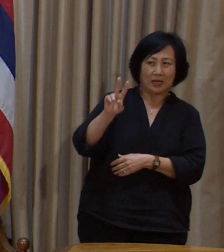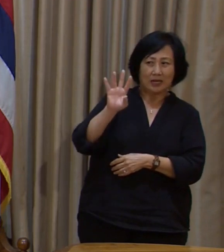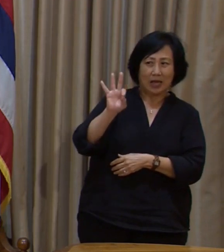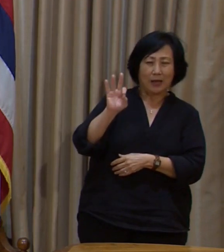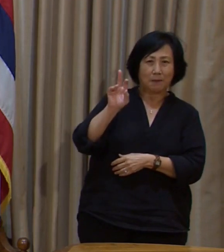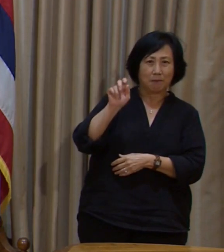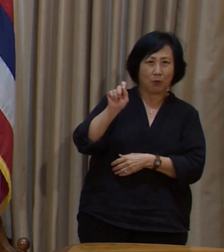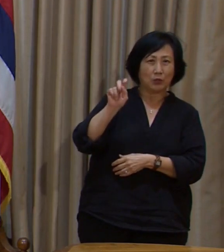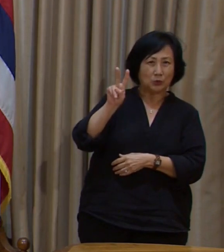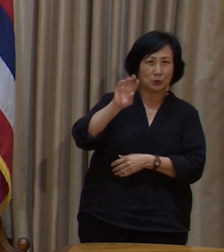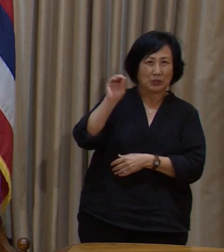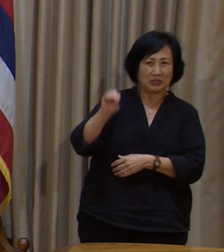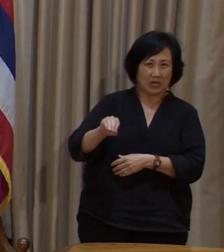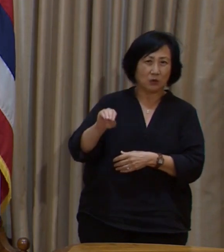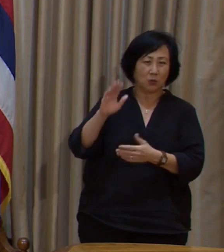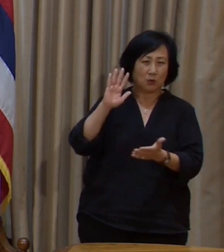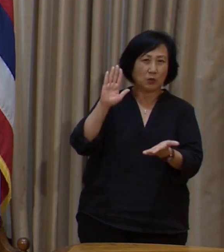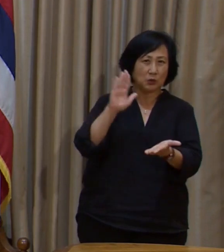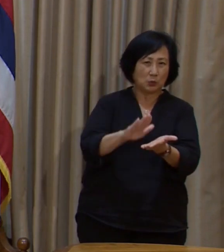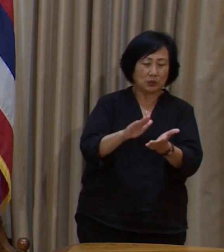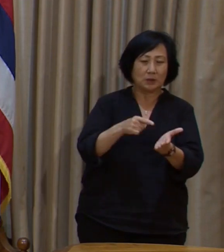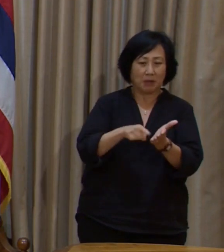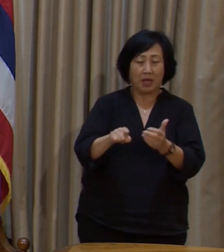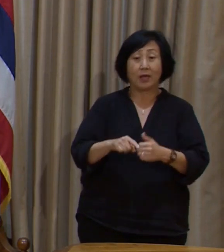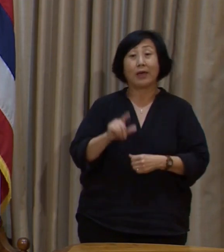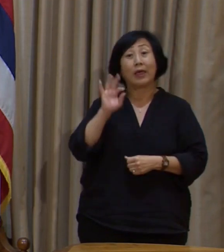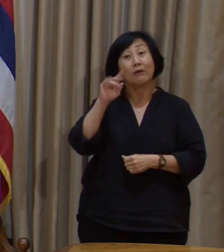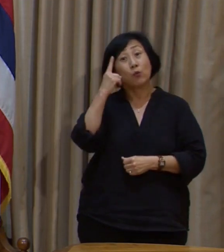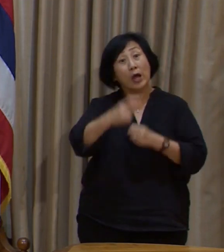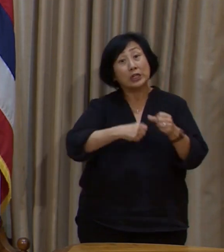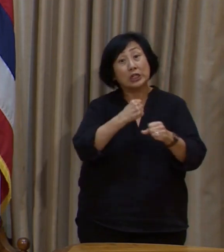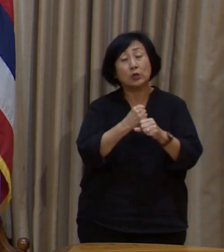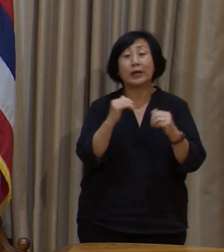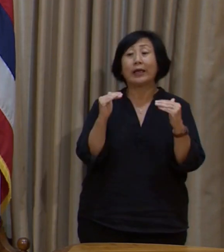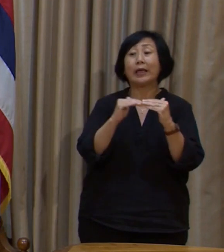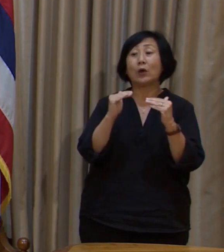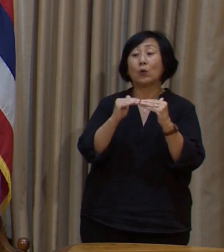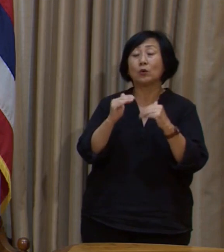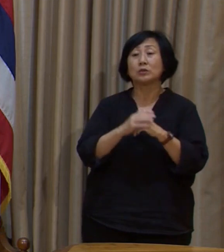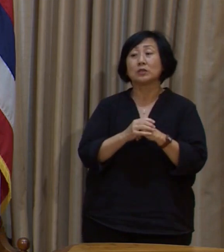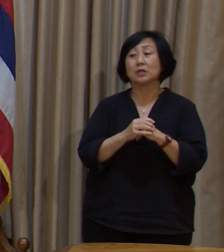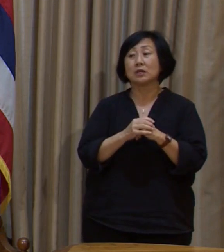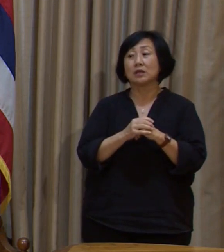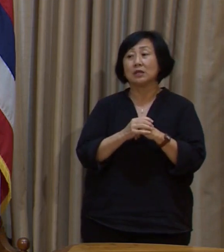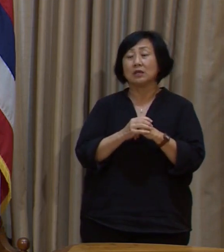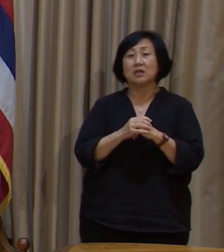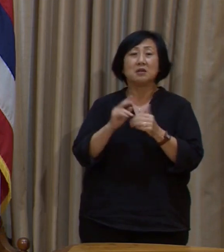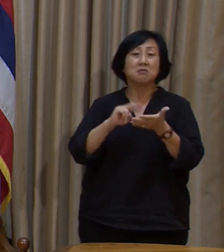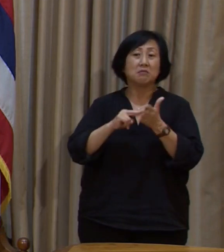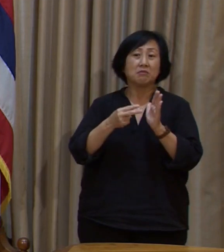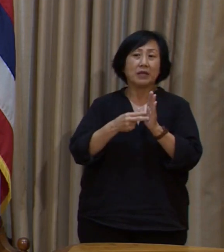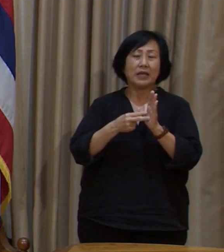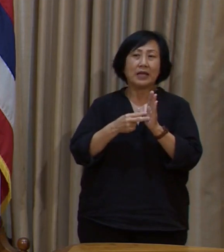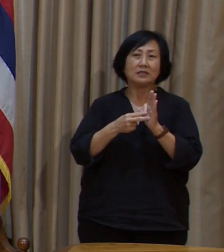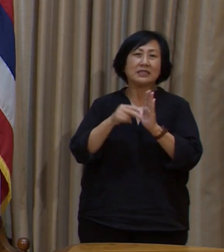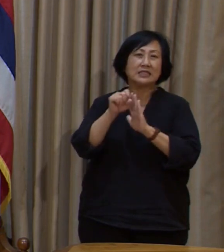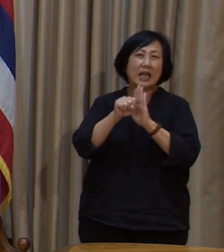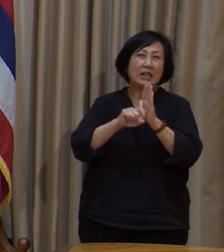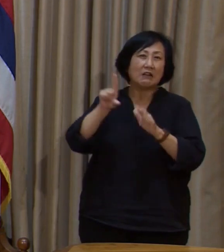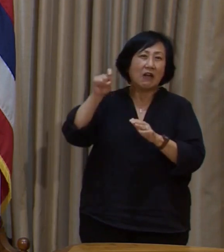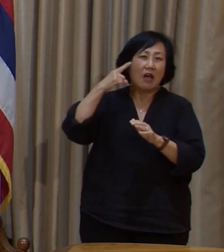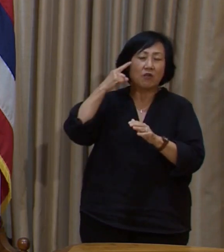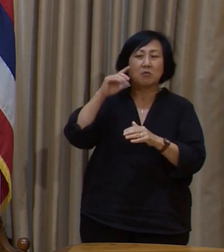If the furlough is in effect for a year, it will decrease expenses of state government by about